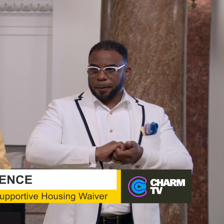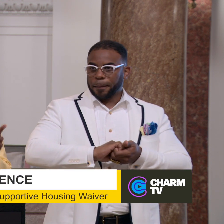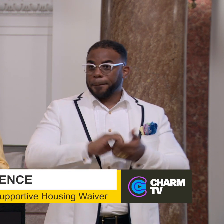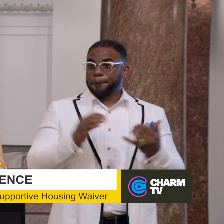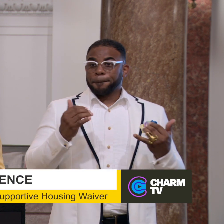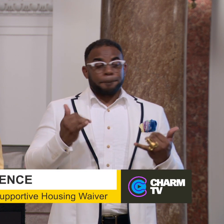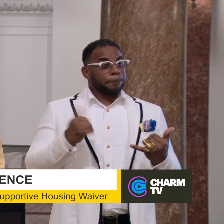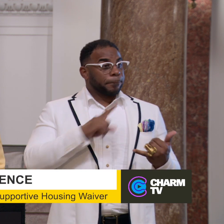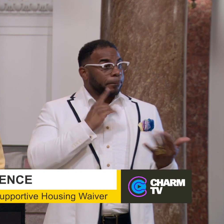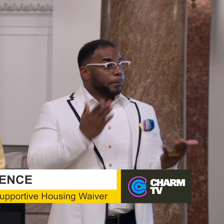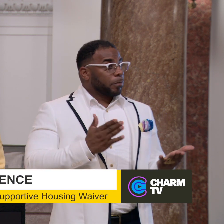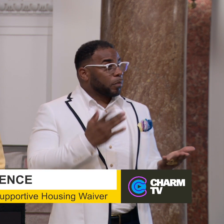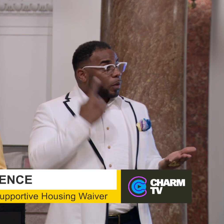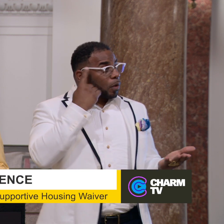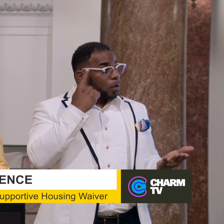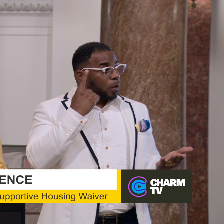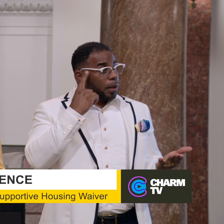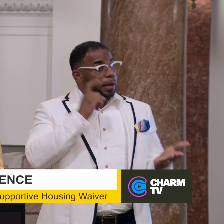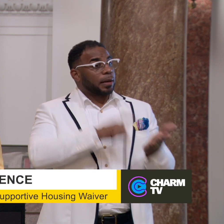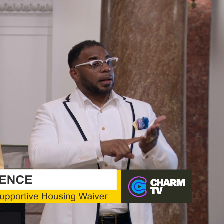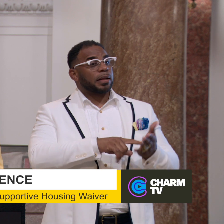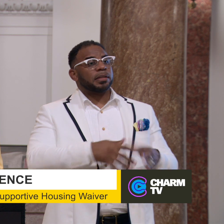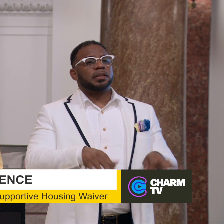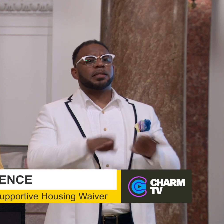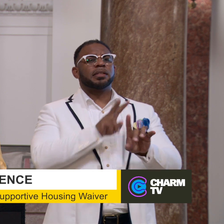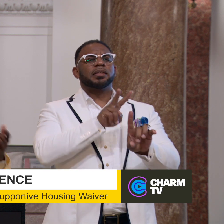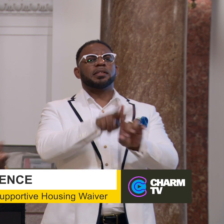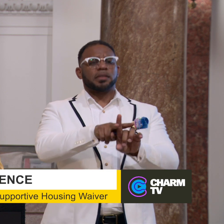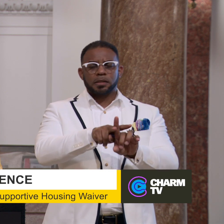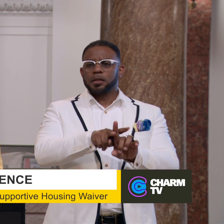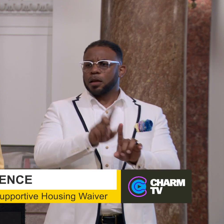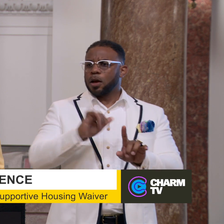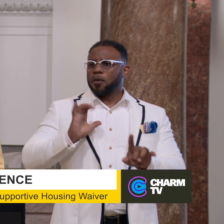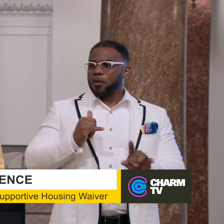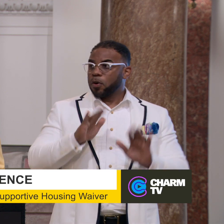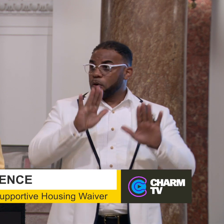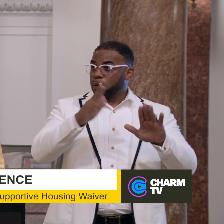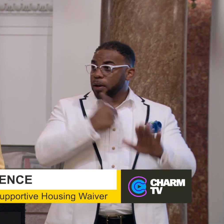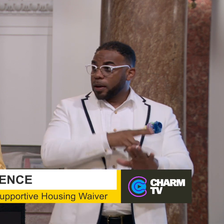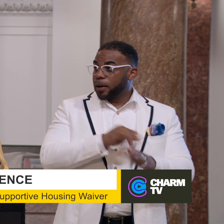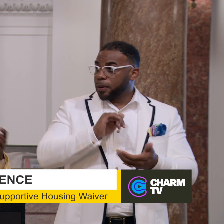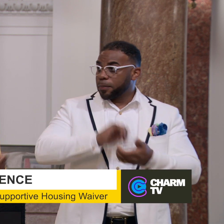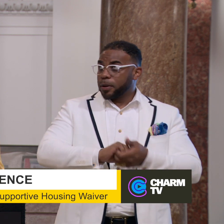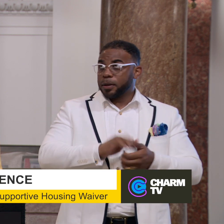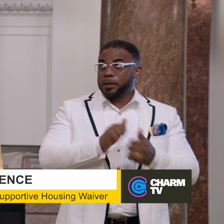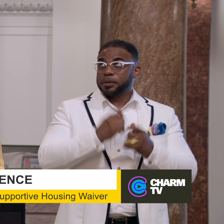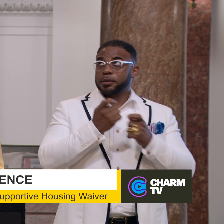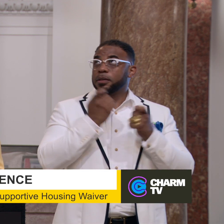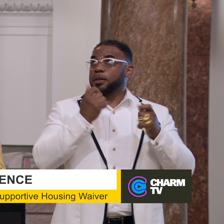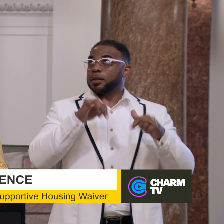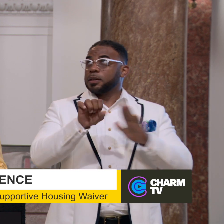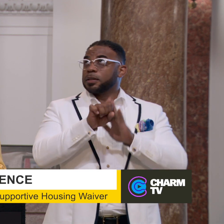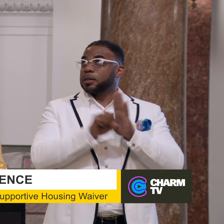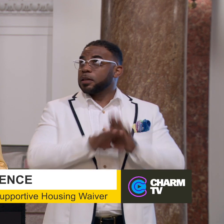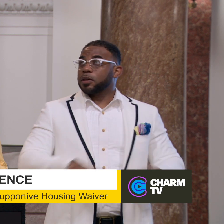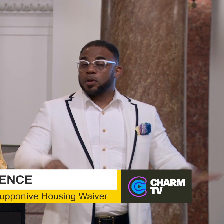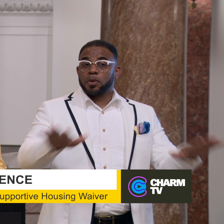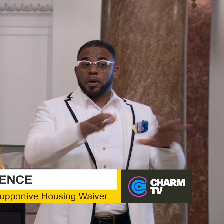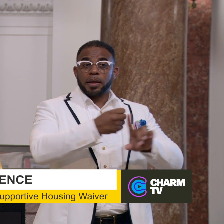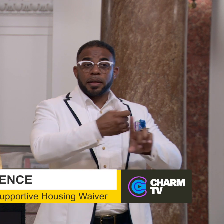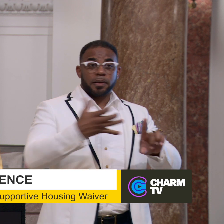Today, we are here to acknowledge the significant contributions of our great hospital partners and celebrate the statewide